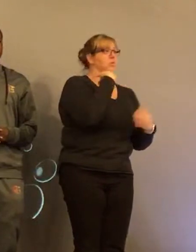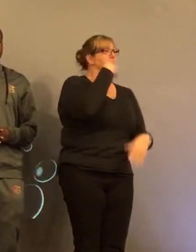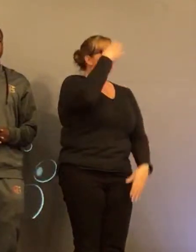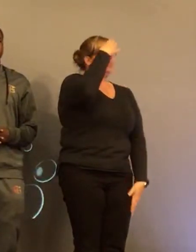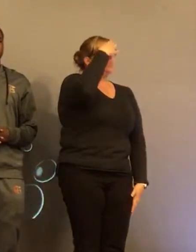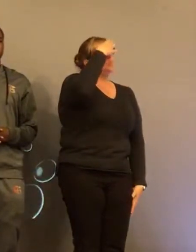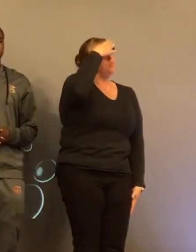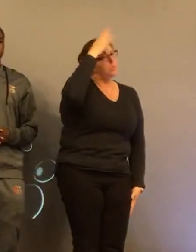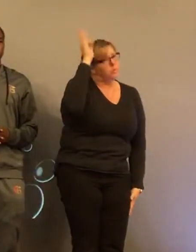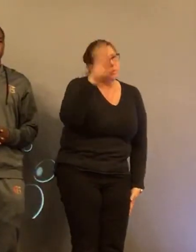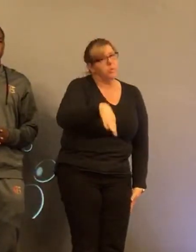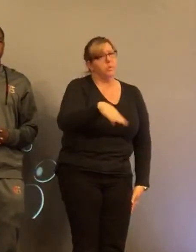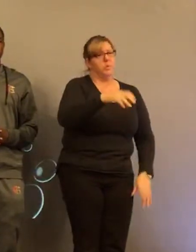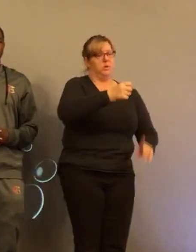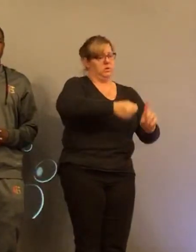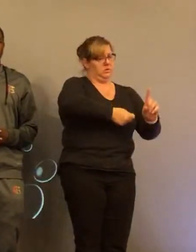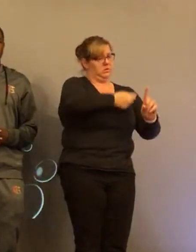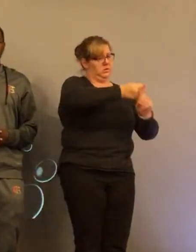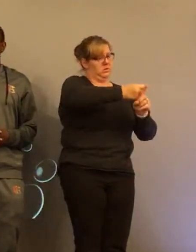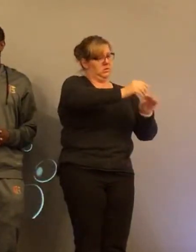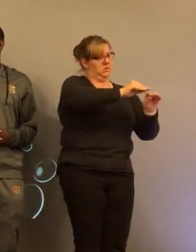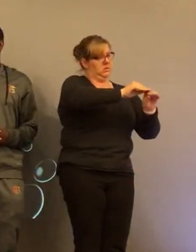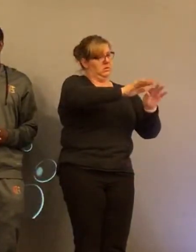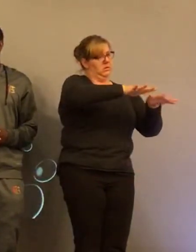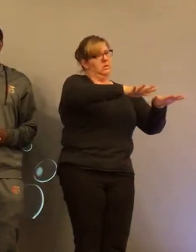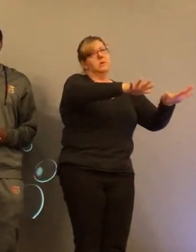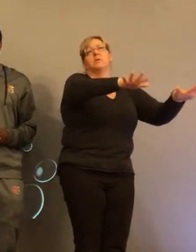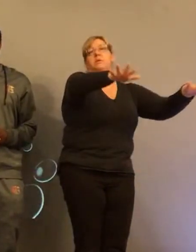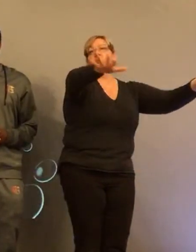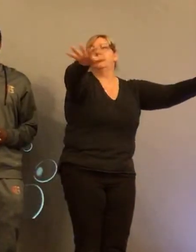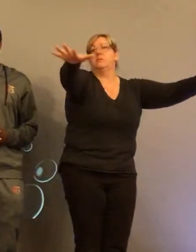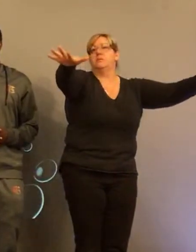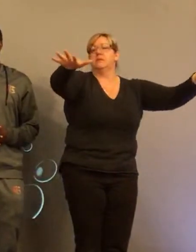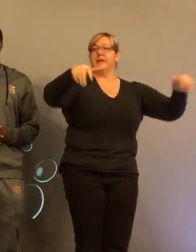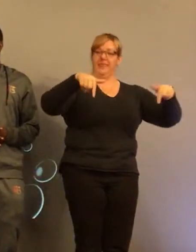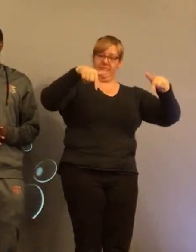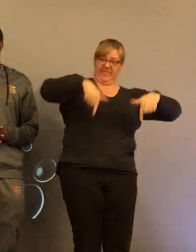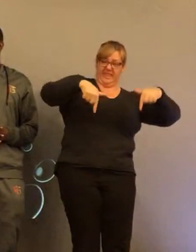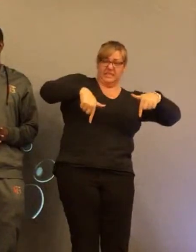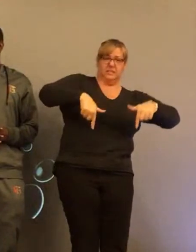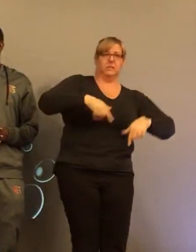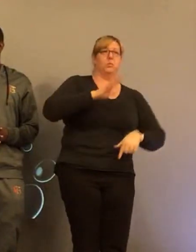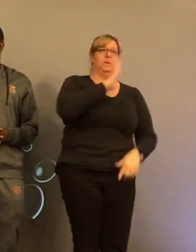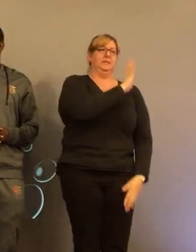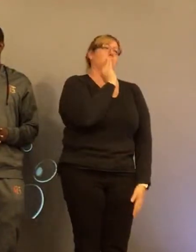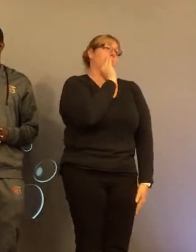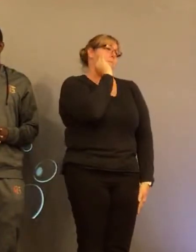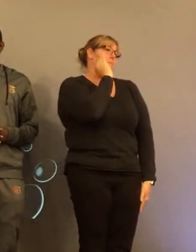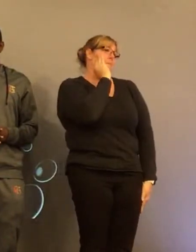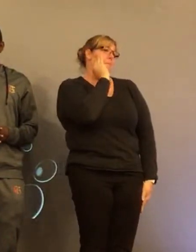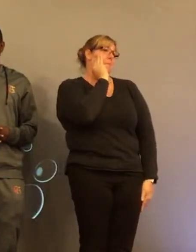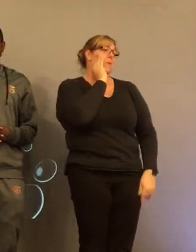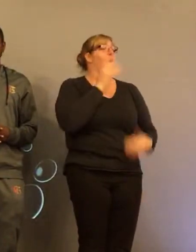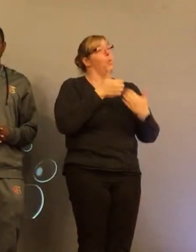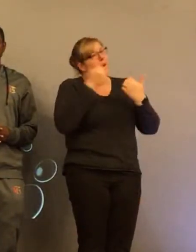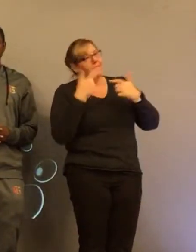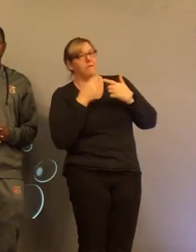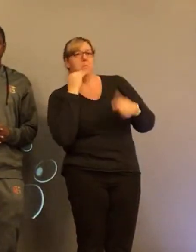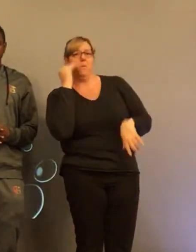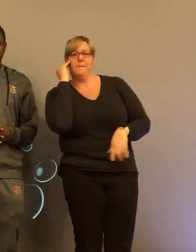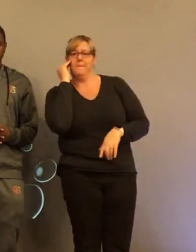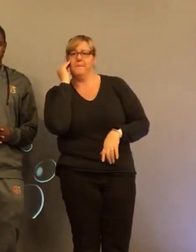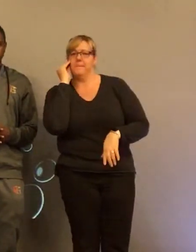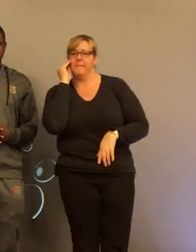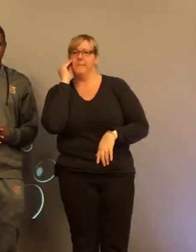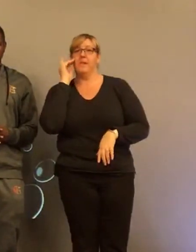that it would have on everybody here because this was the spot to be for him when he wasn't with us and